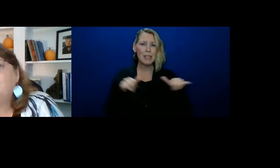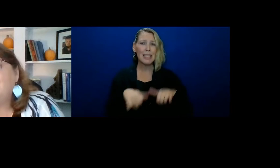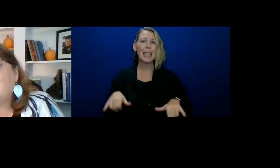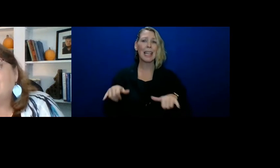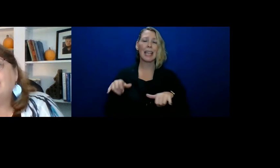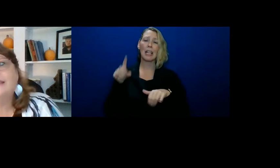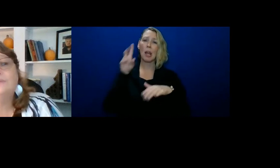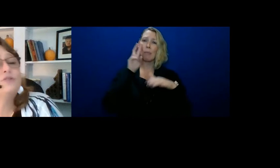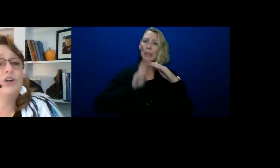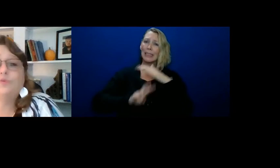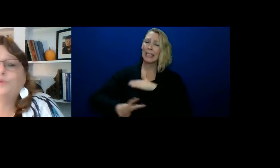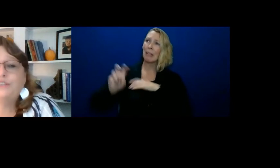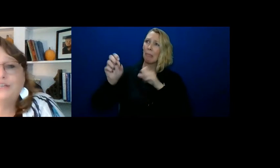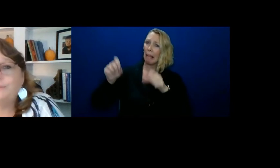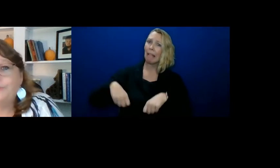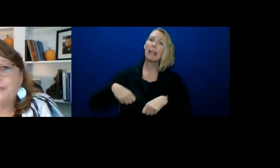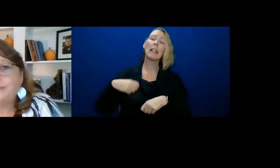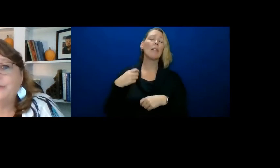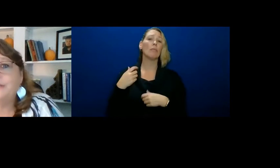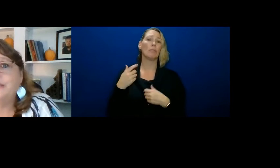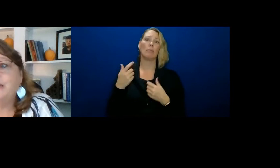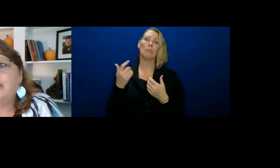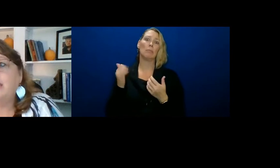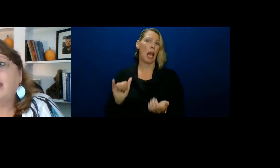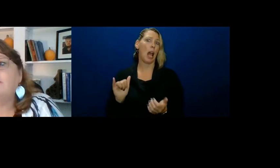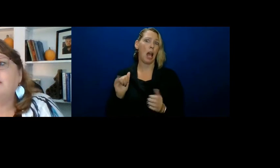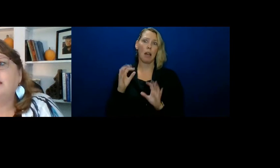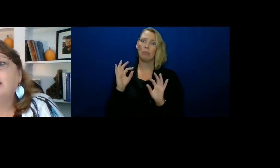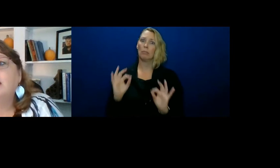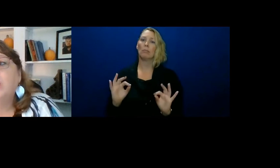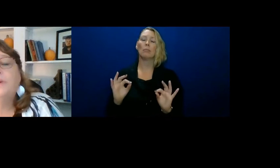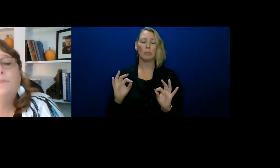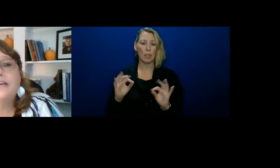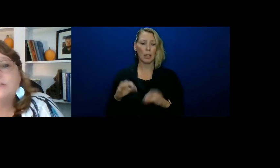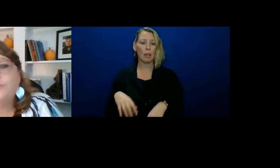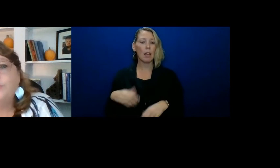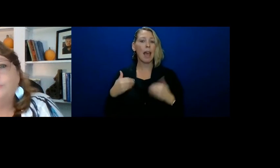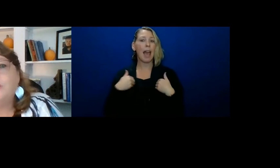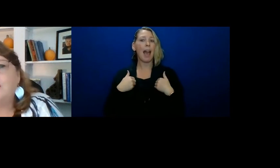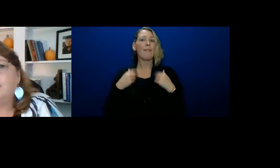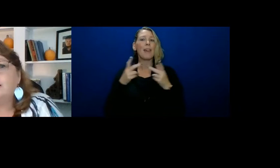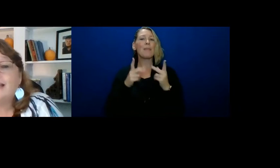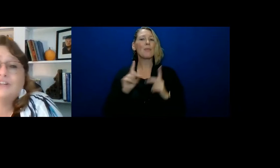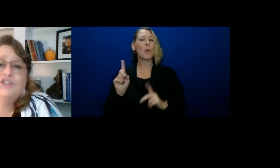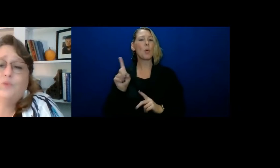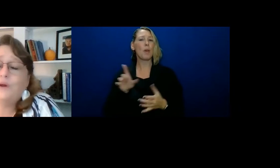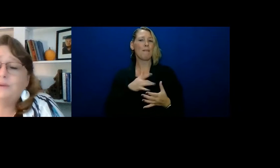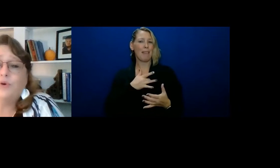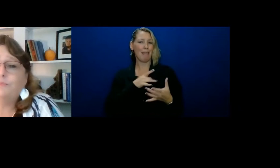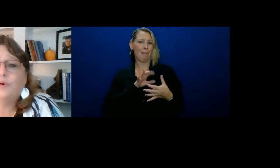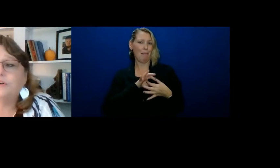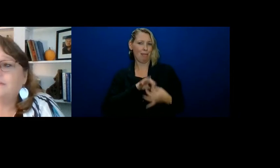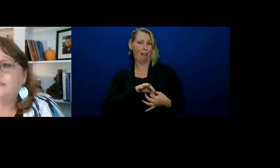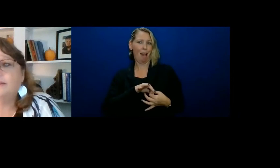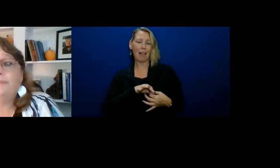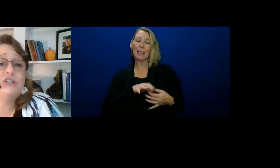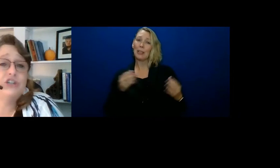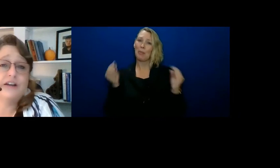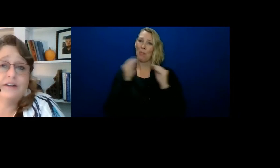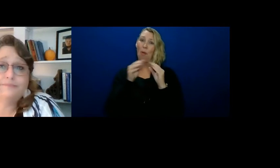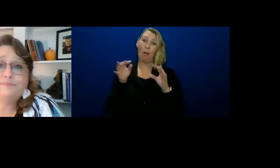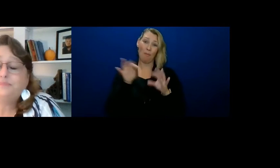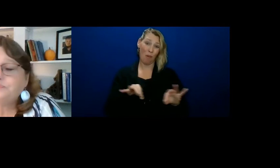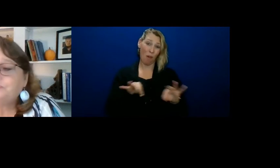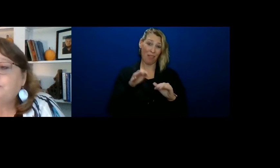To me, I think the structure, routine and predictability and having a place where you belong is actually way more important than the